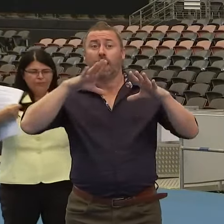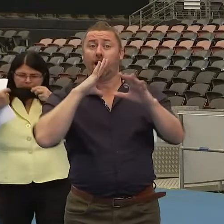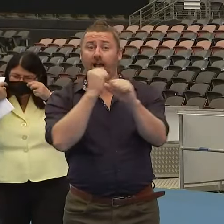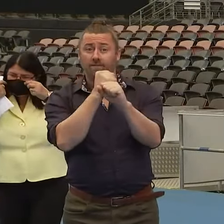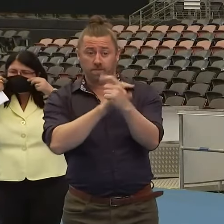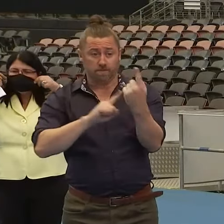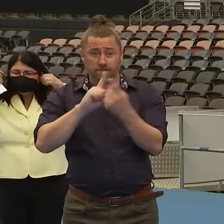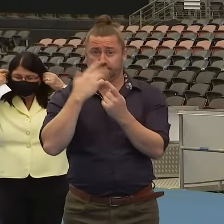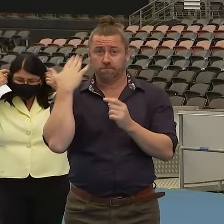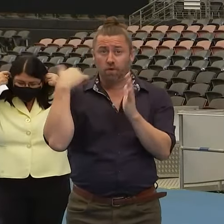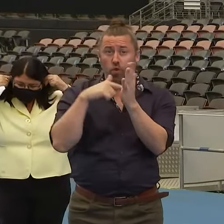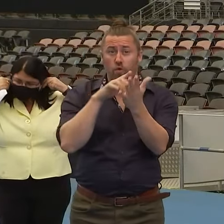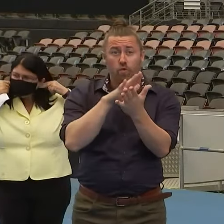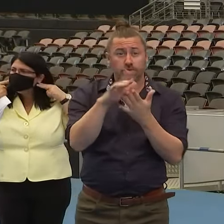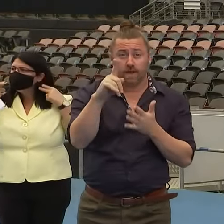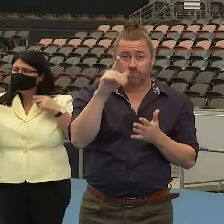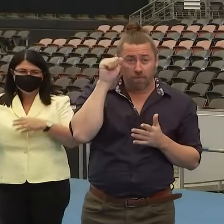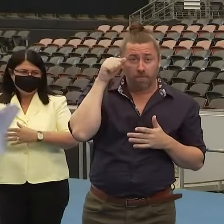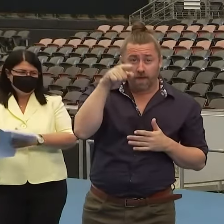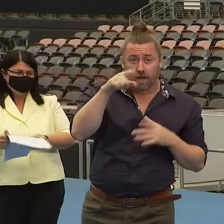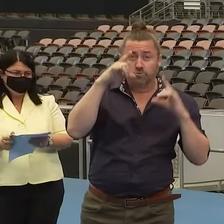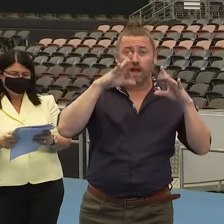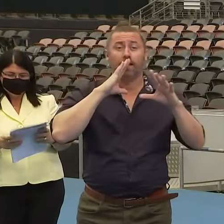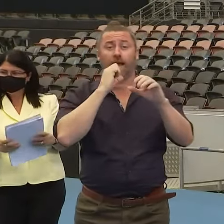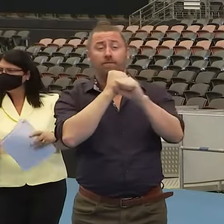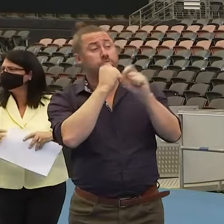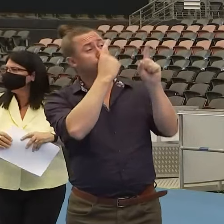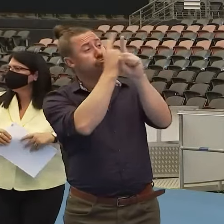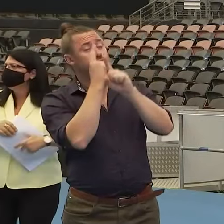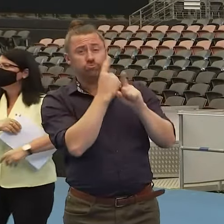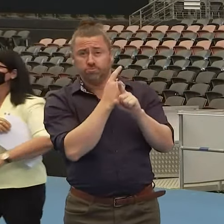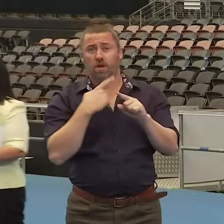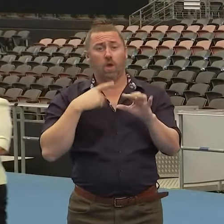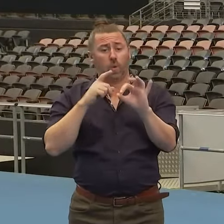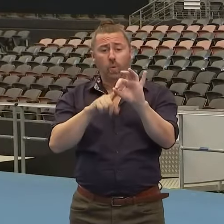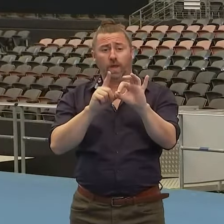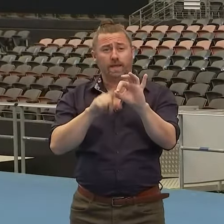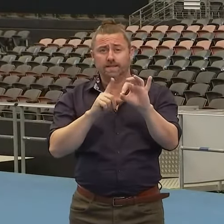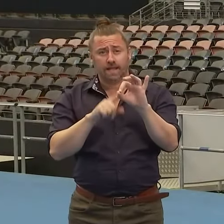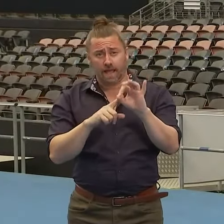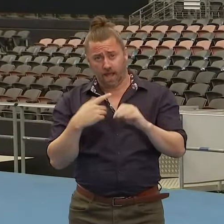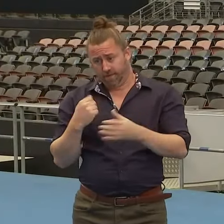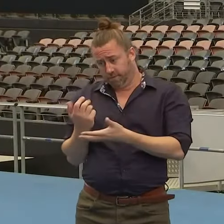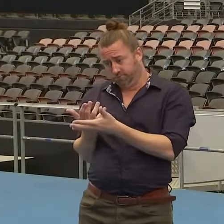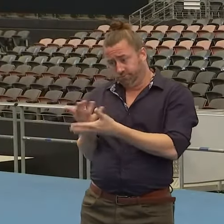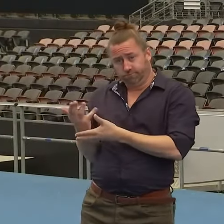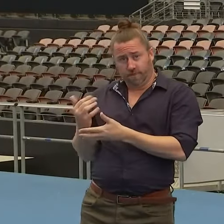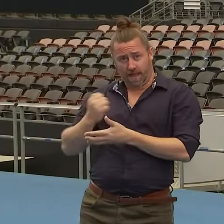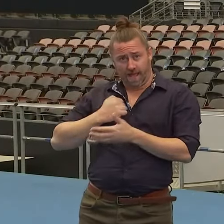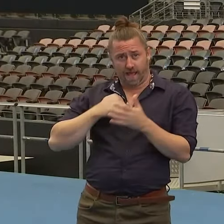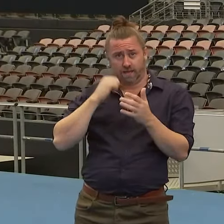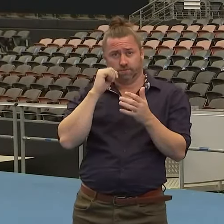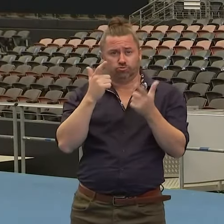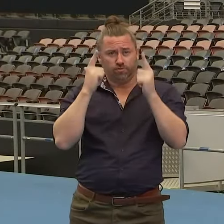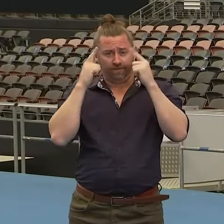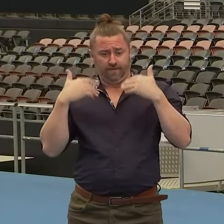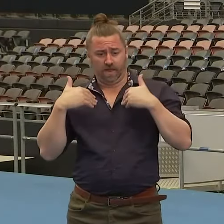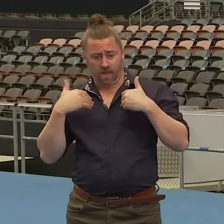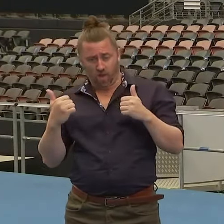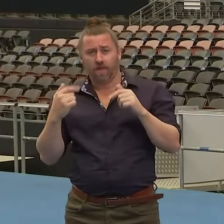and I was very clear that Queensland had not received any advice from the Chief Health Officer, nor had